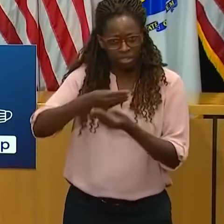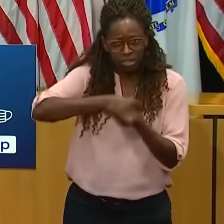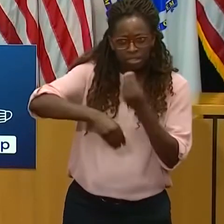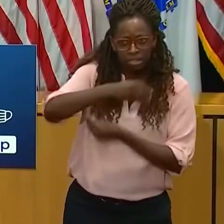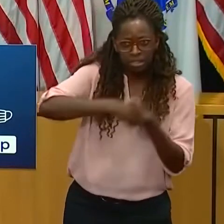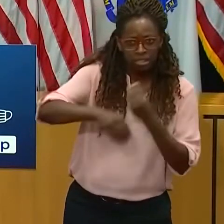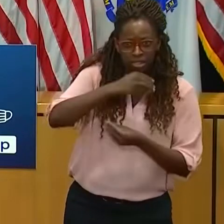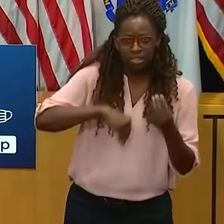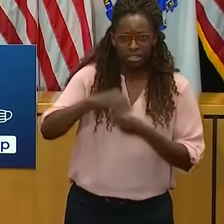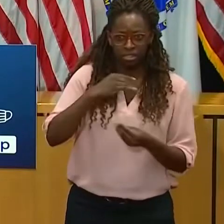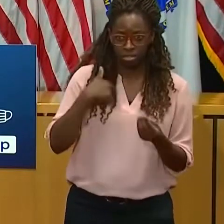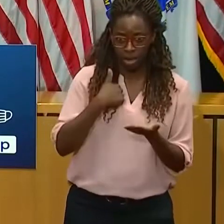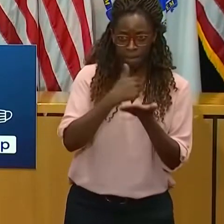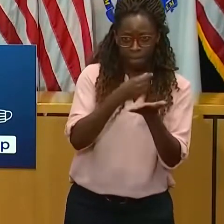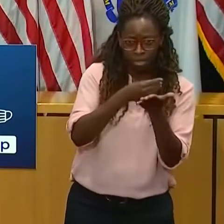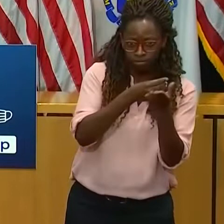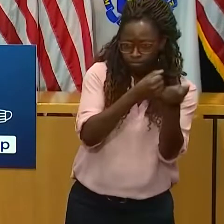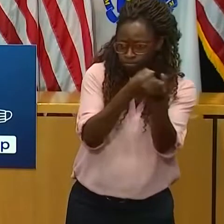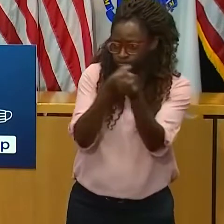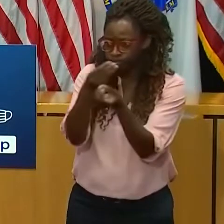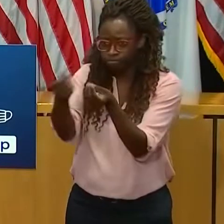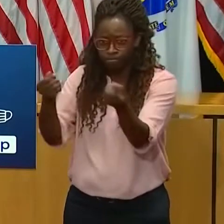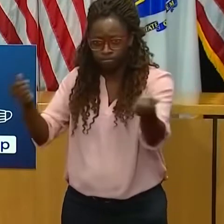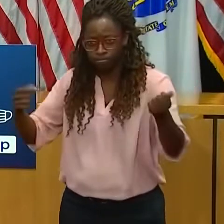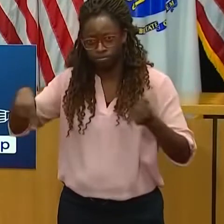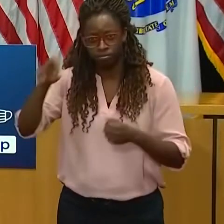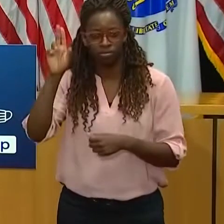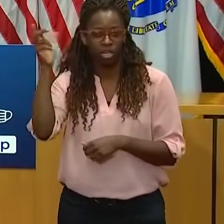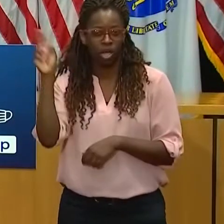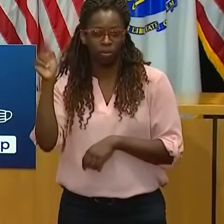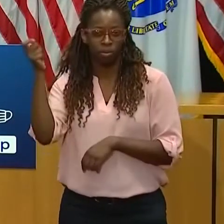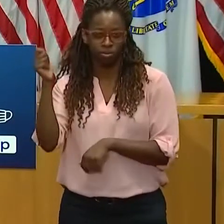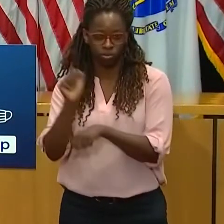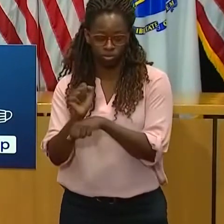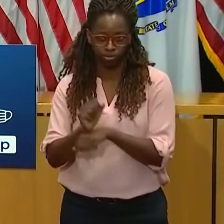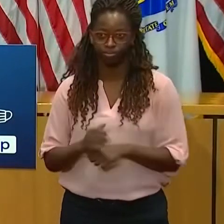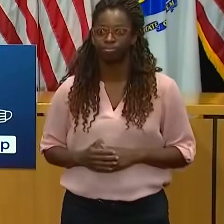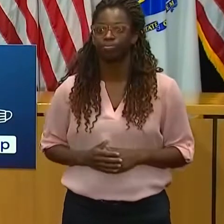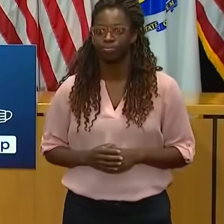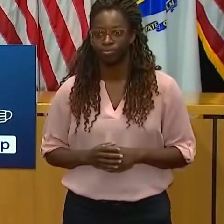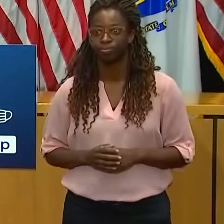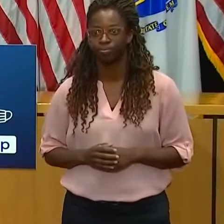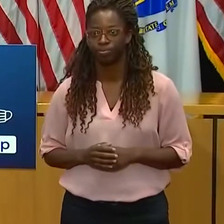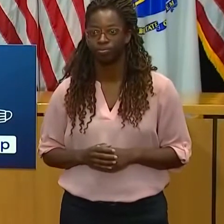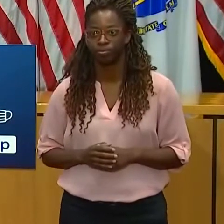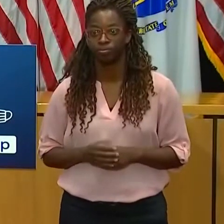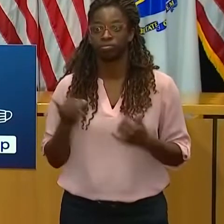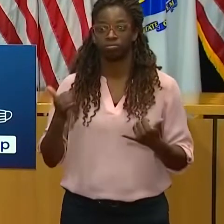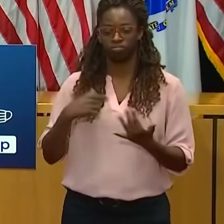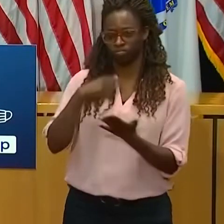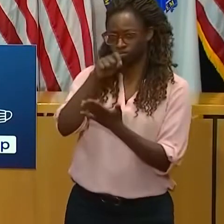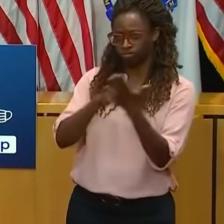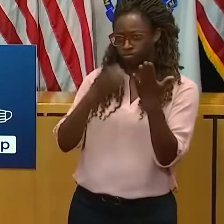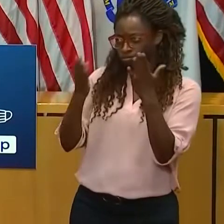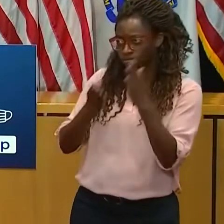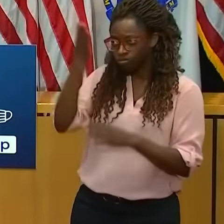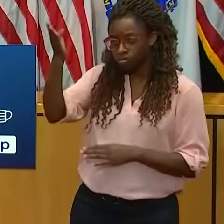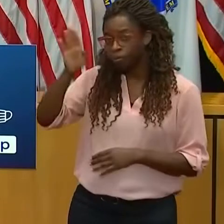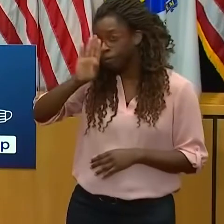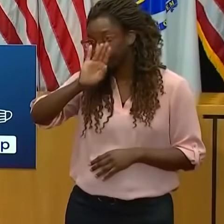scheduled to increase at the beginning of next year. The legislation we're filing today proposes to do two things.